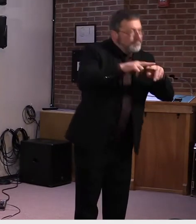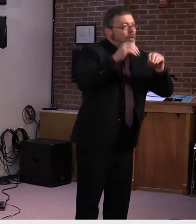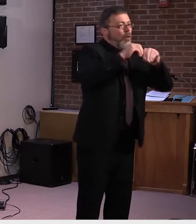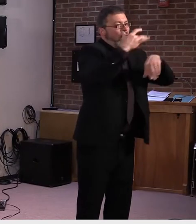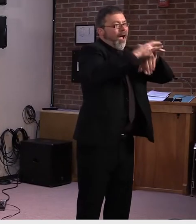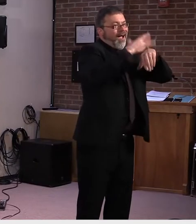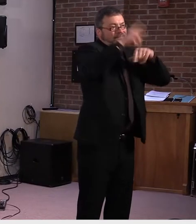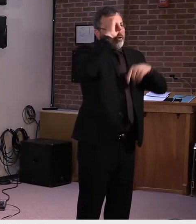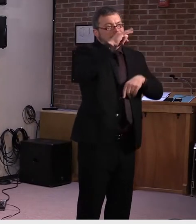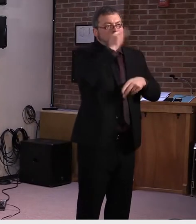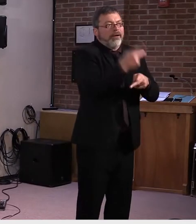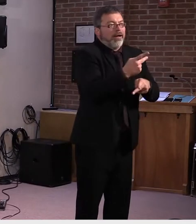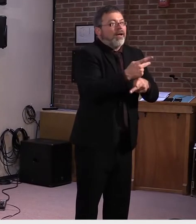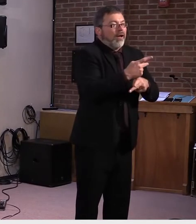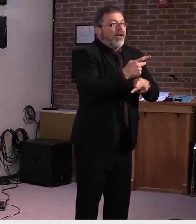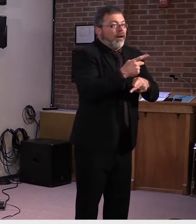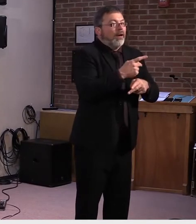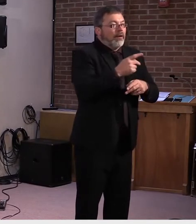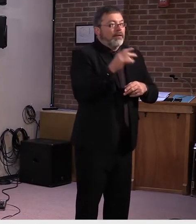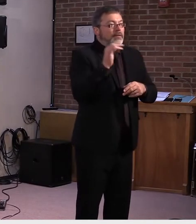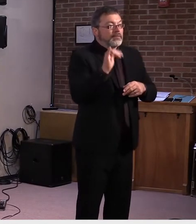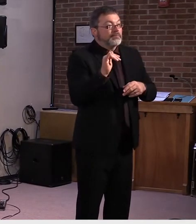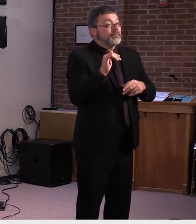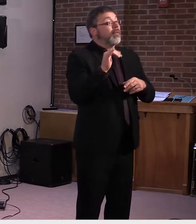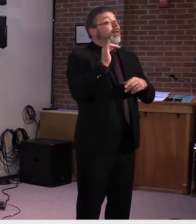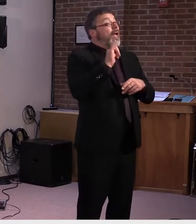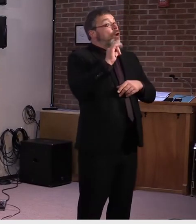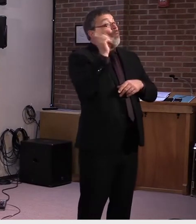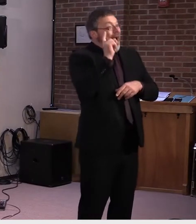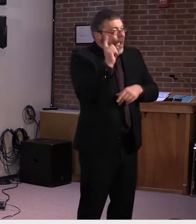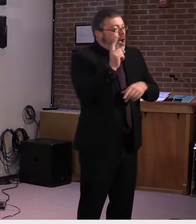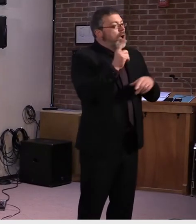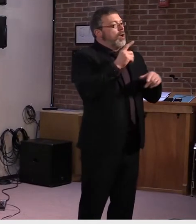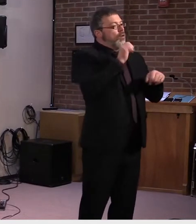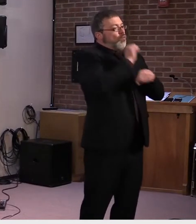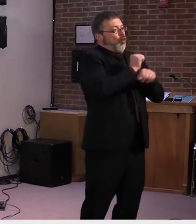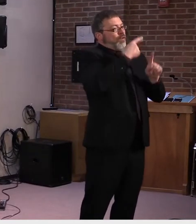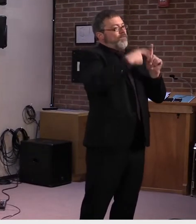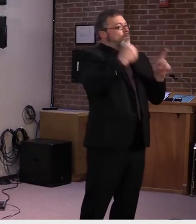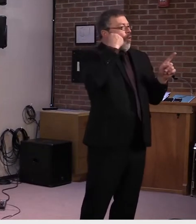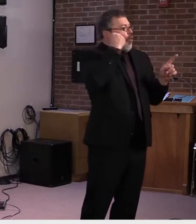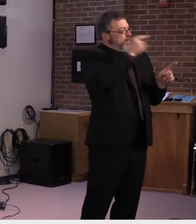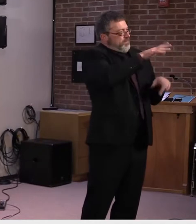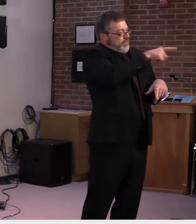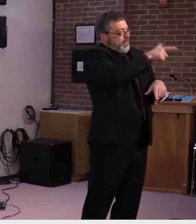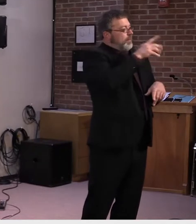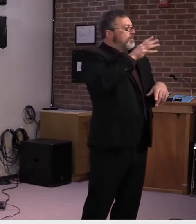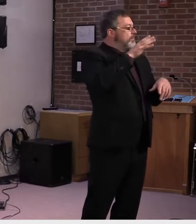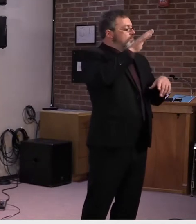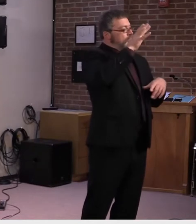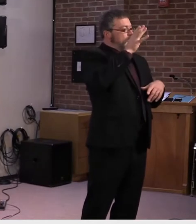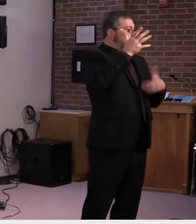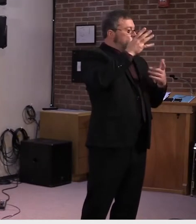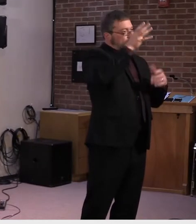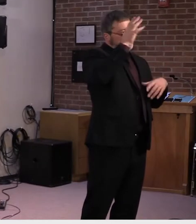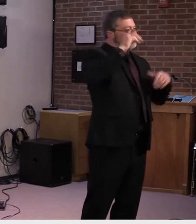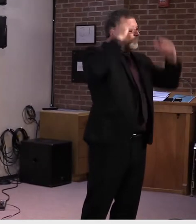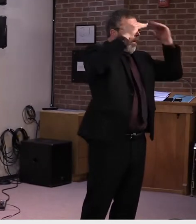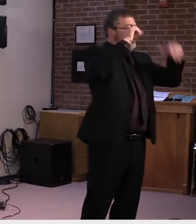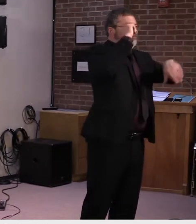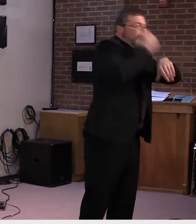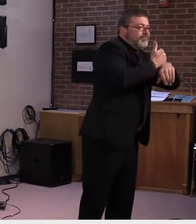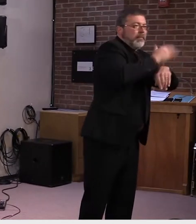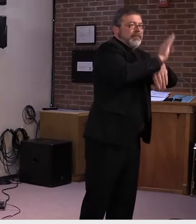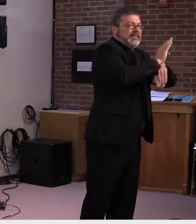family child care homes by eliminating the restriction that prevents them from providing more than four hours